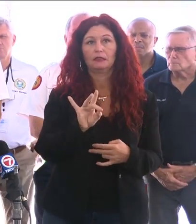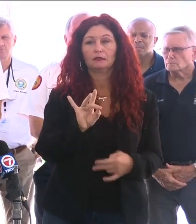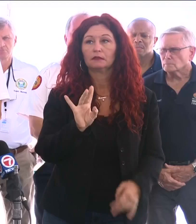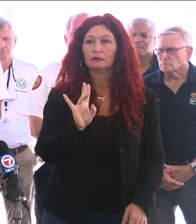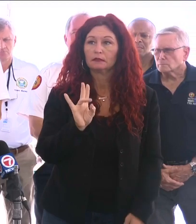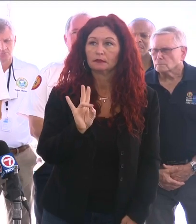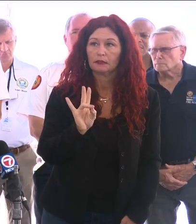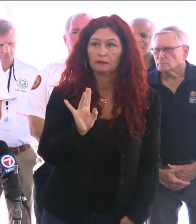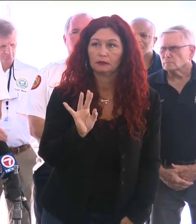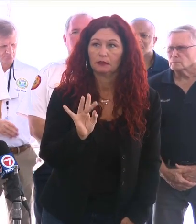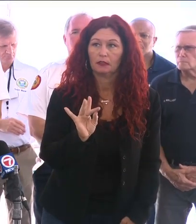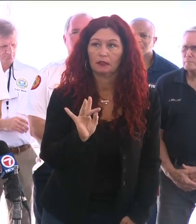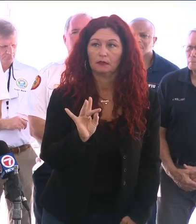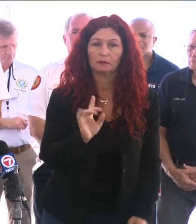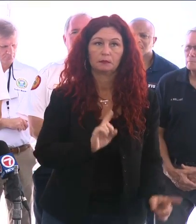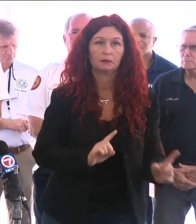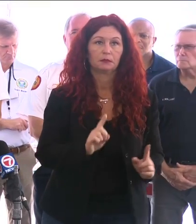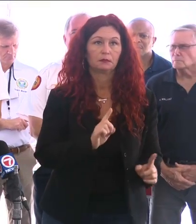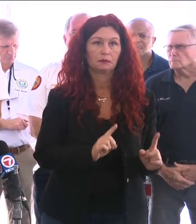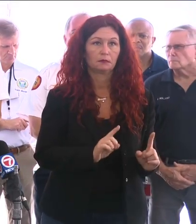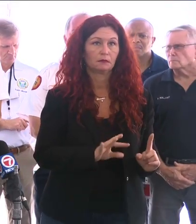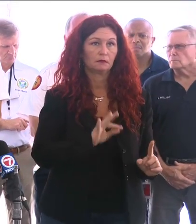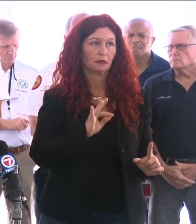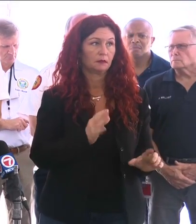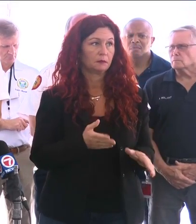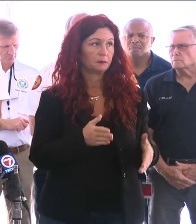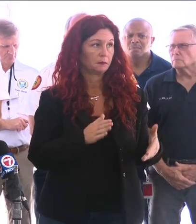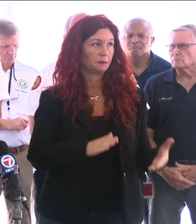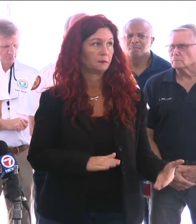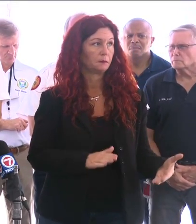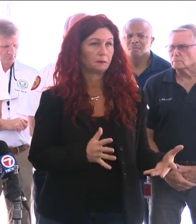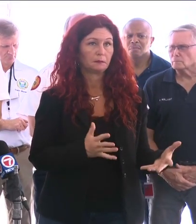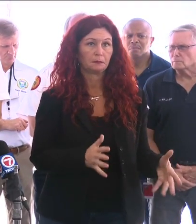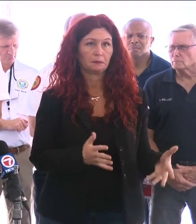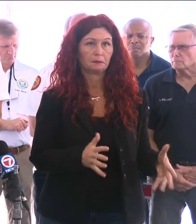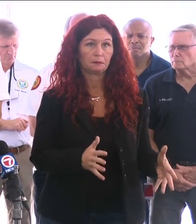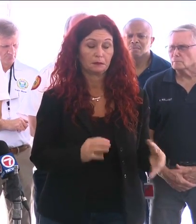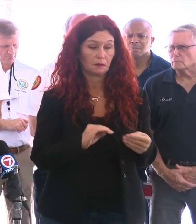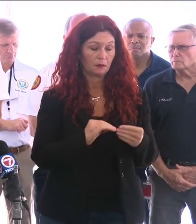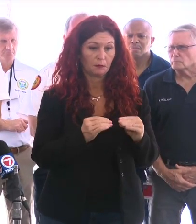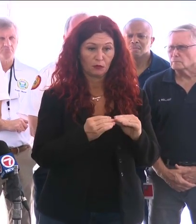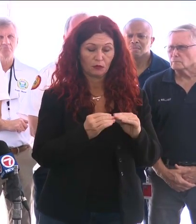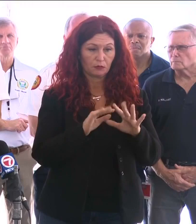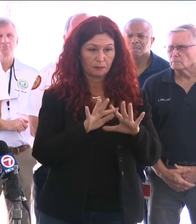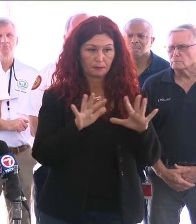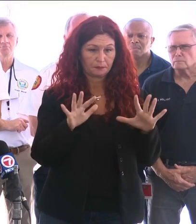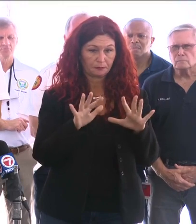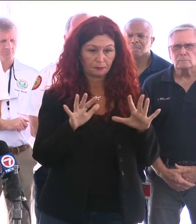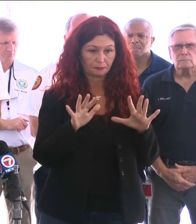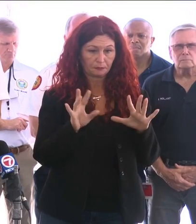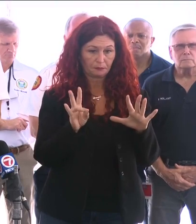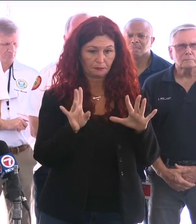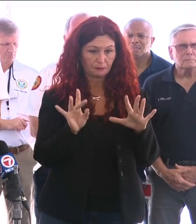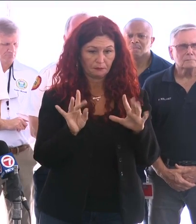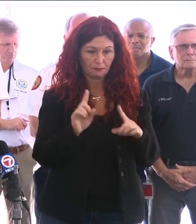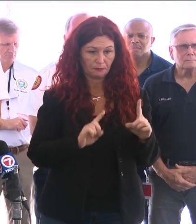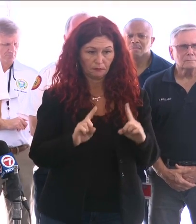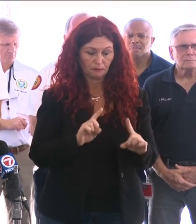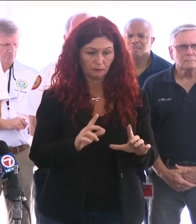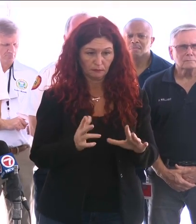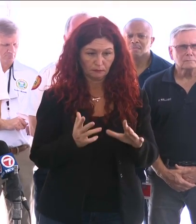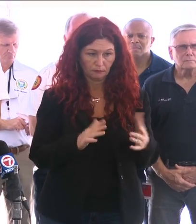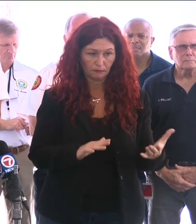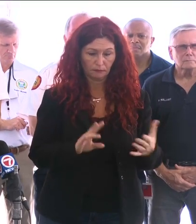and heartbreaking number that affects all of us very, very deeply. Please, please